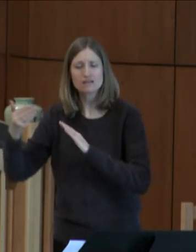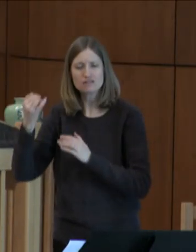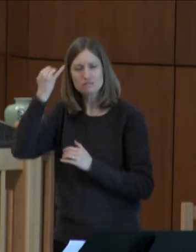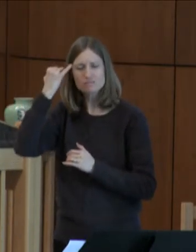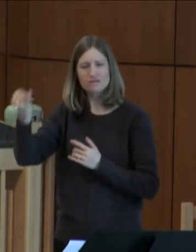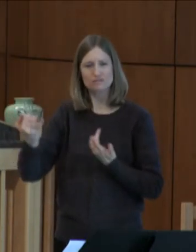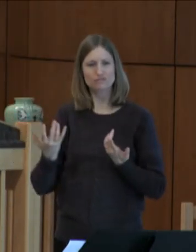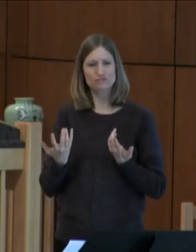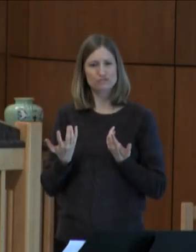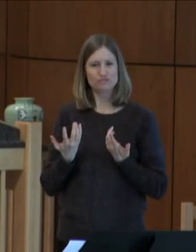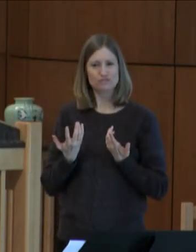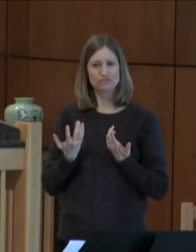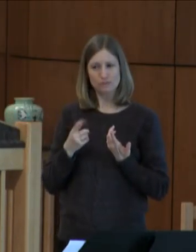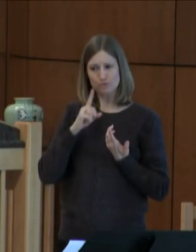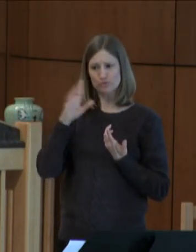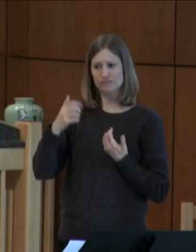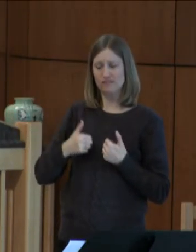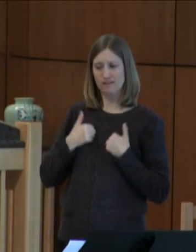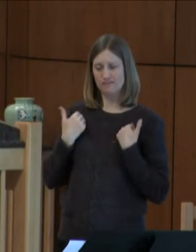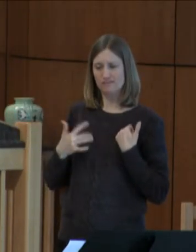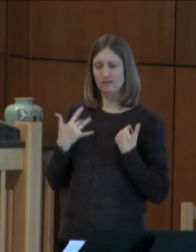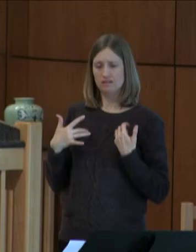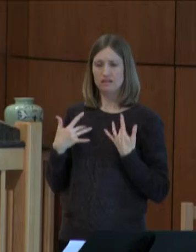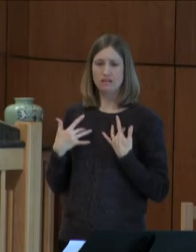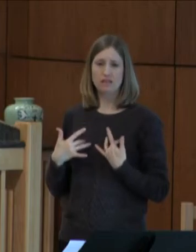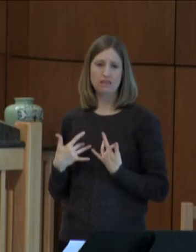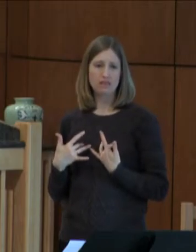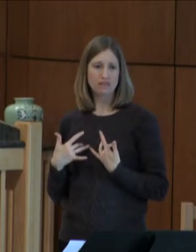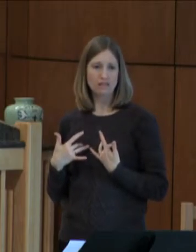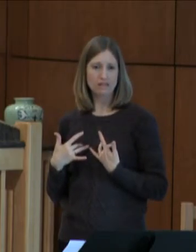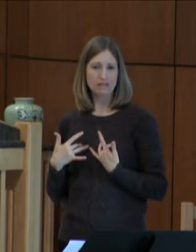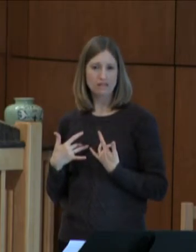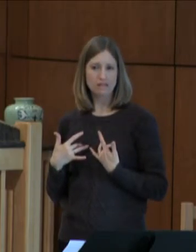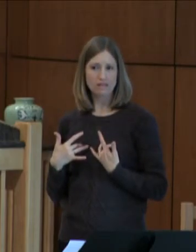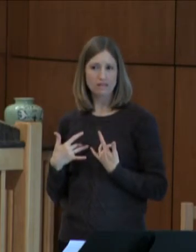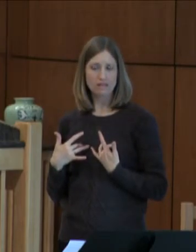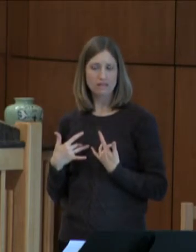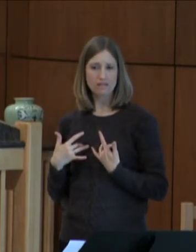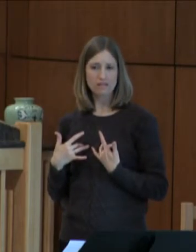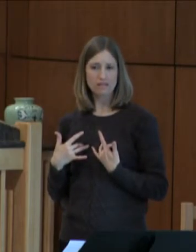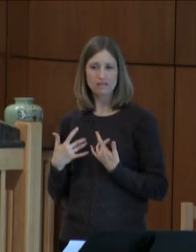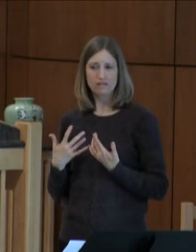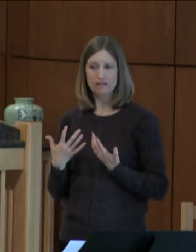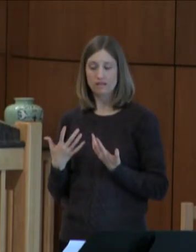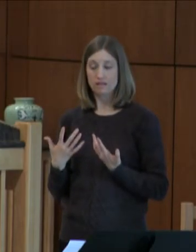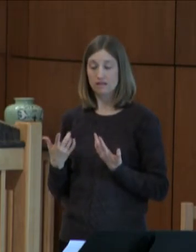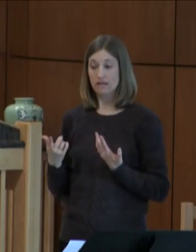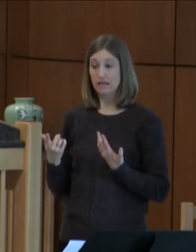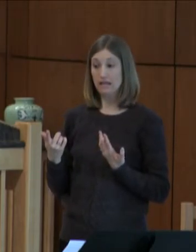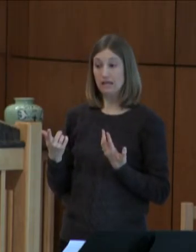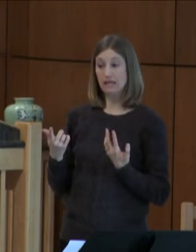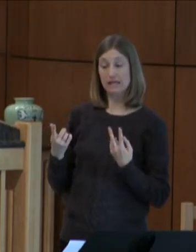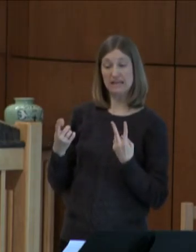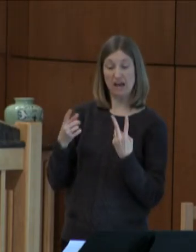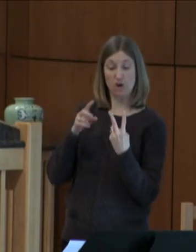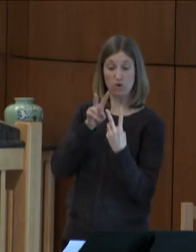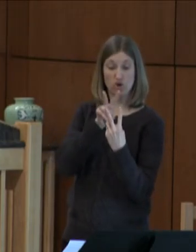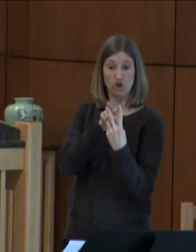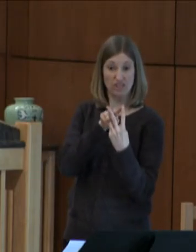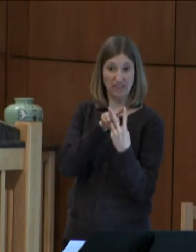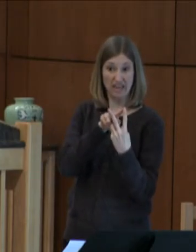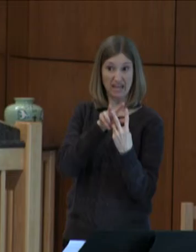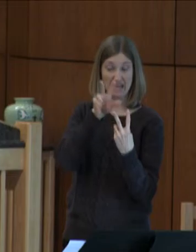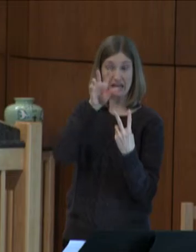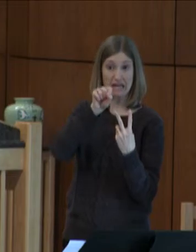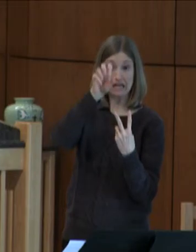why God? And they did not get to the point of being able to climb the tallest mountain in